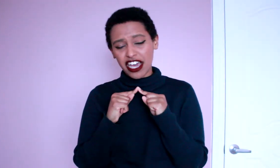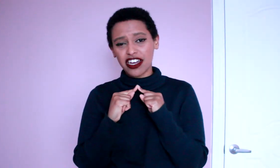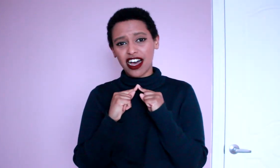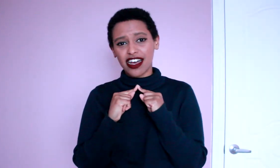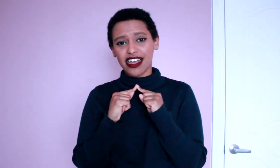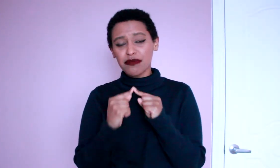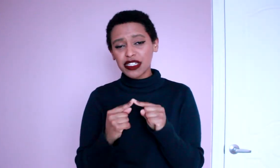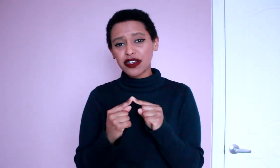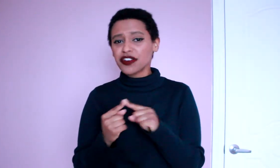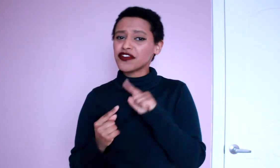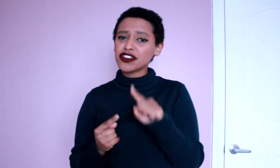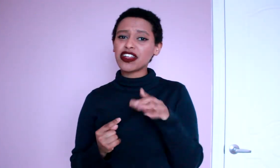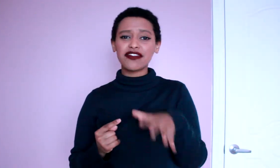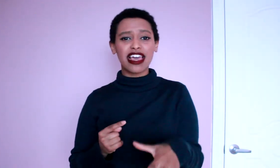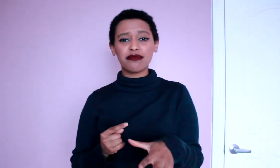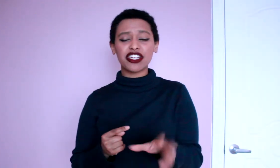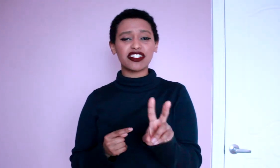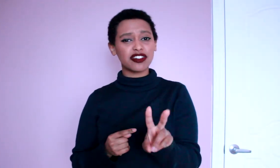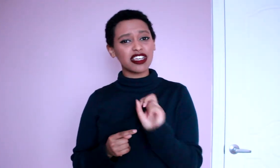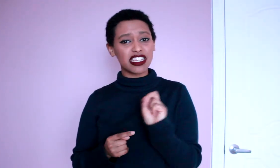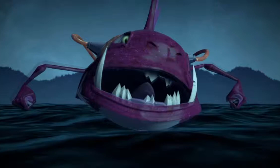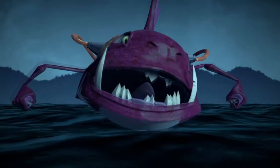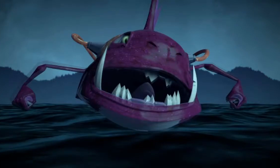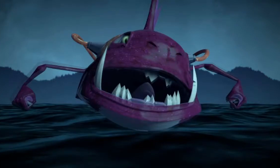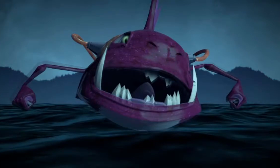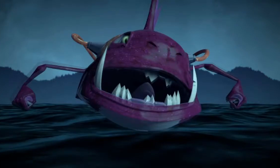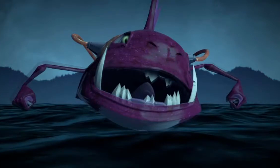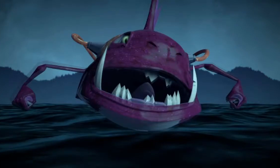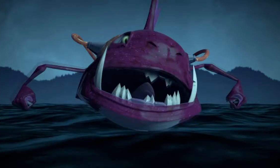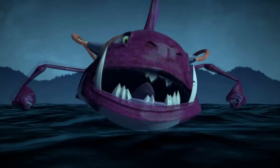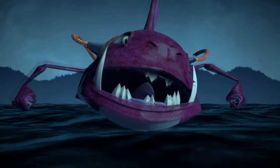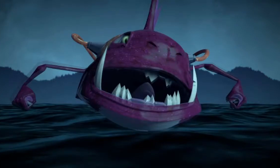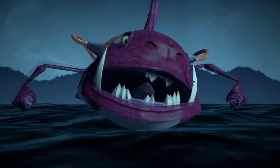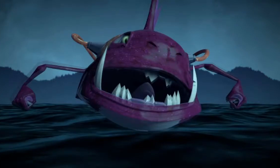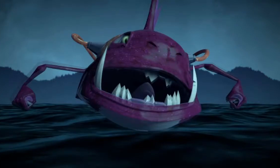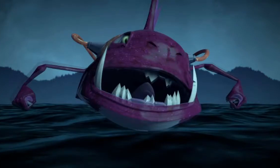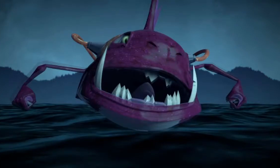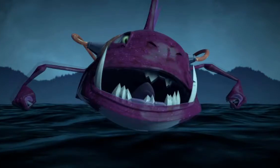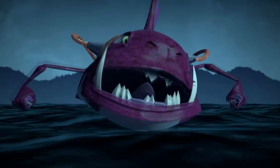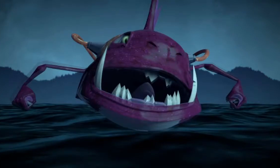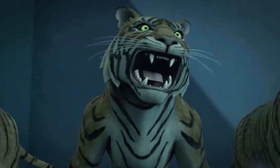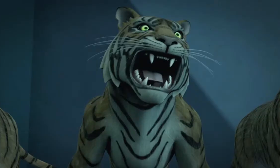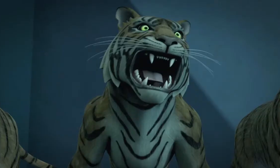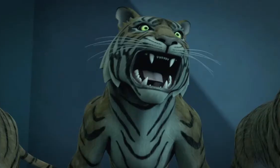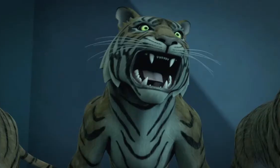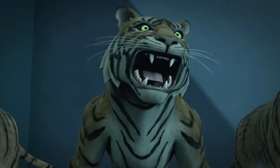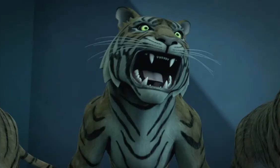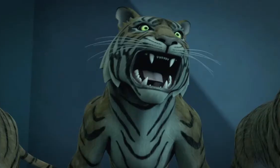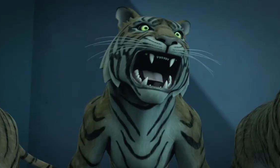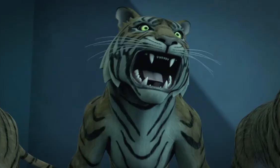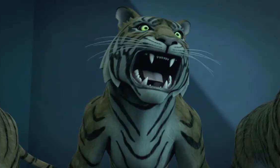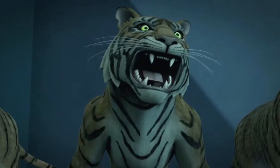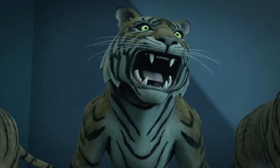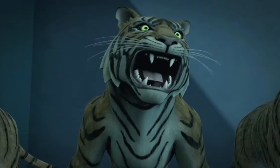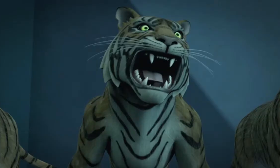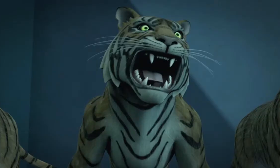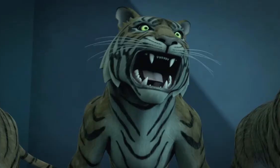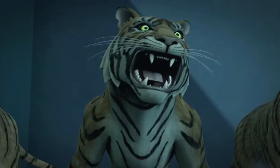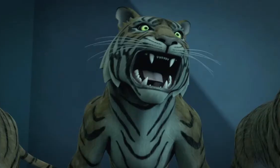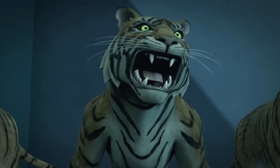episode. First off the animation in two specific scenes for me kind of highlighted how CG'd our characters